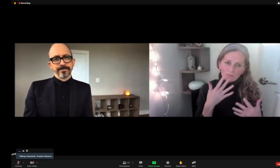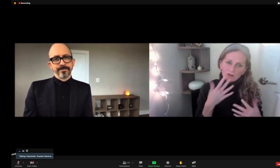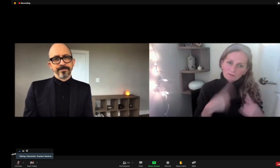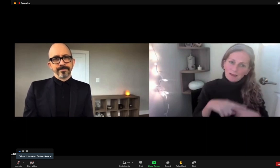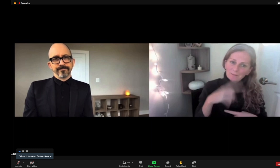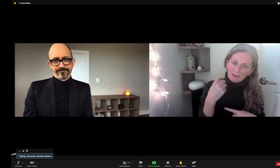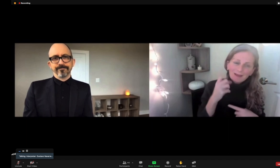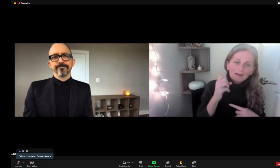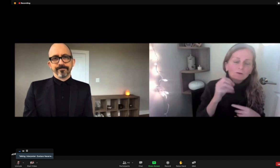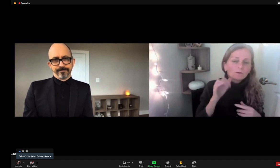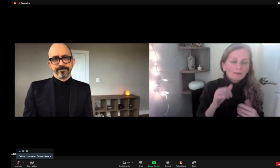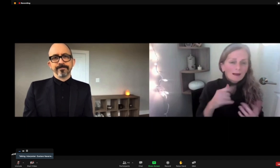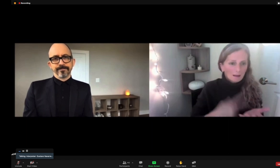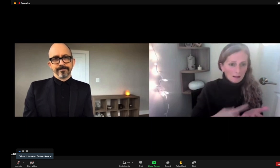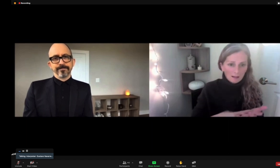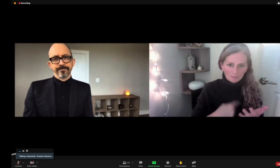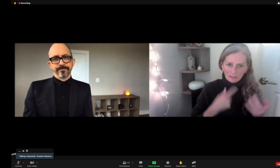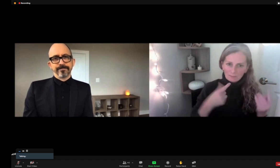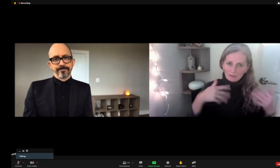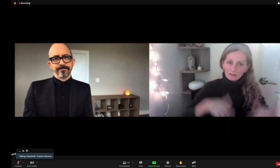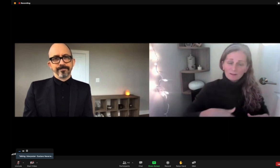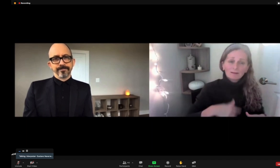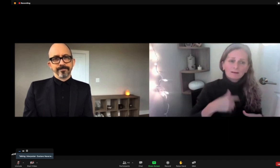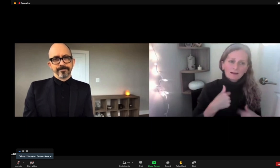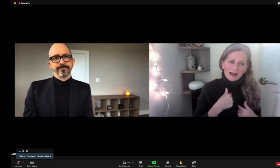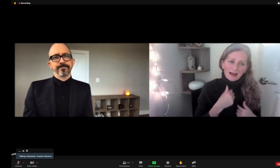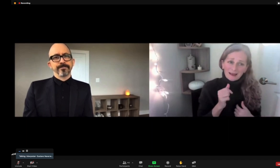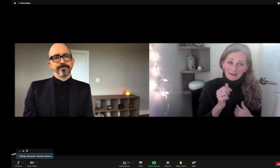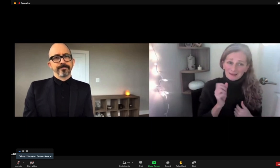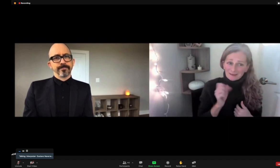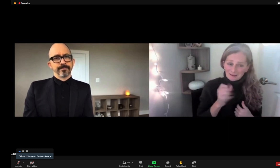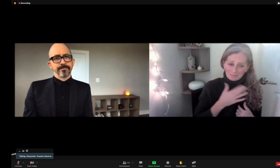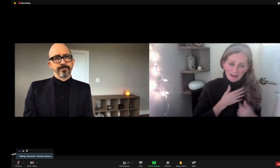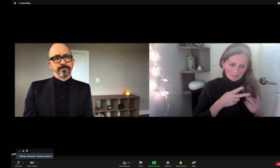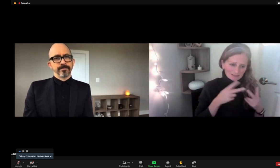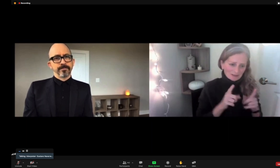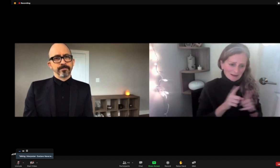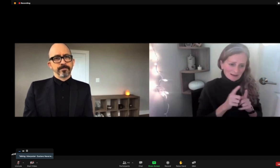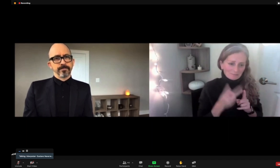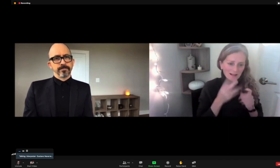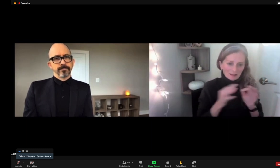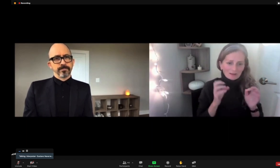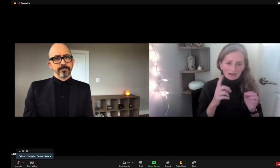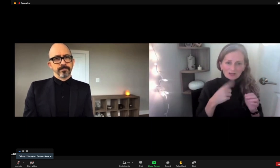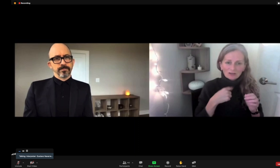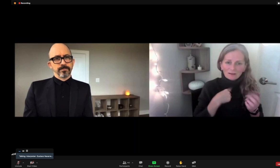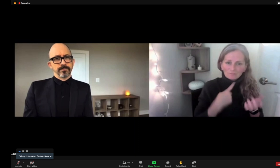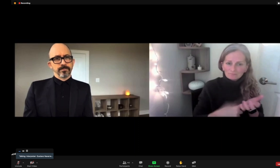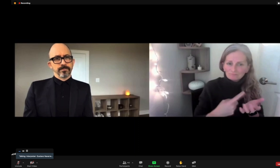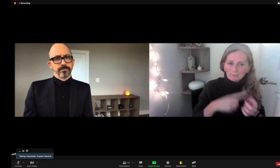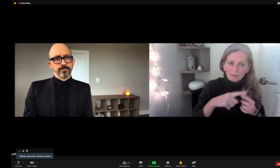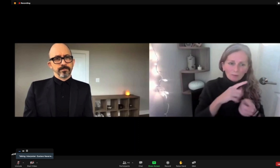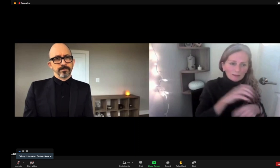standard ASL or white ASL. They wanted to sign black ASL. And my position as a bilingual educator,